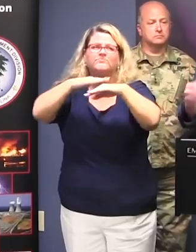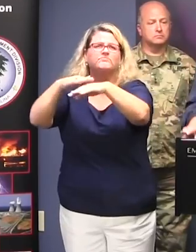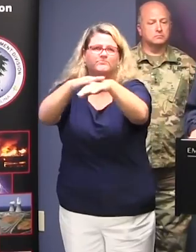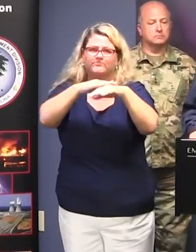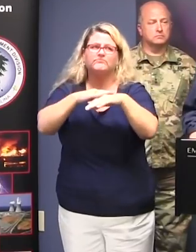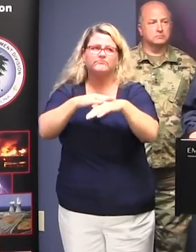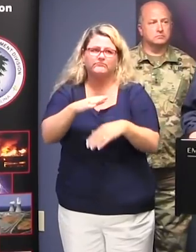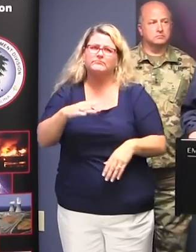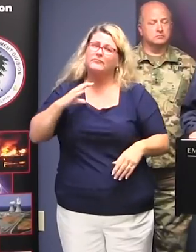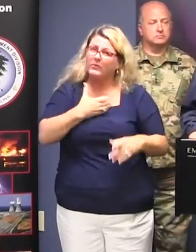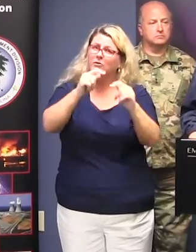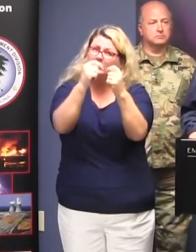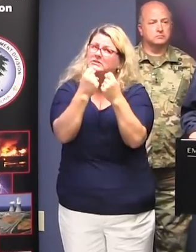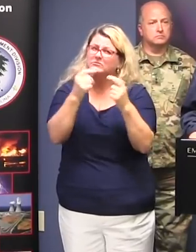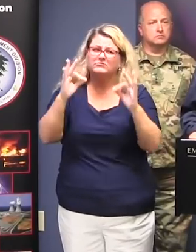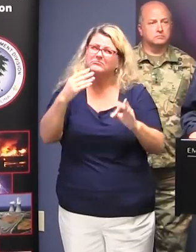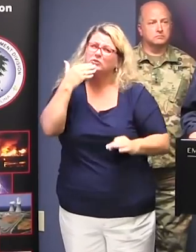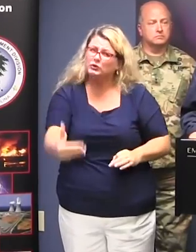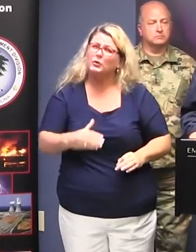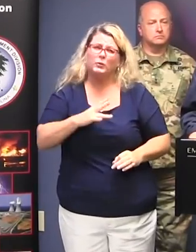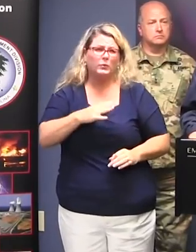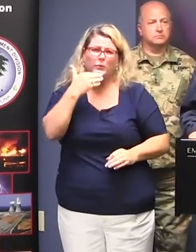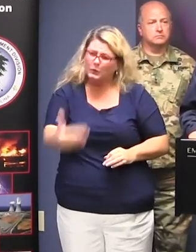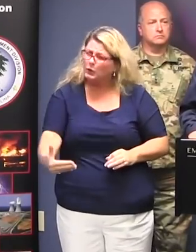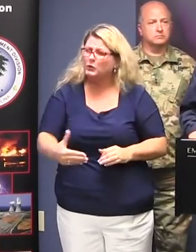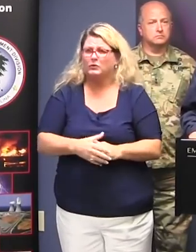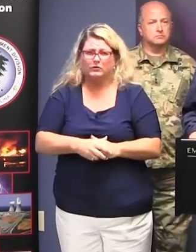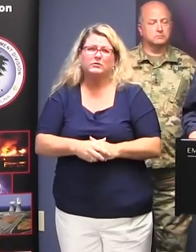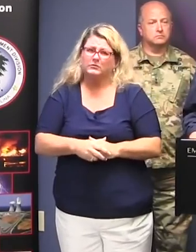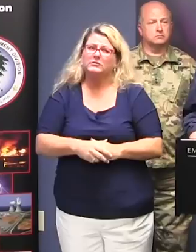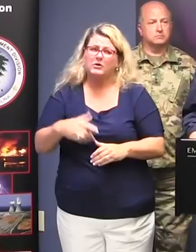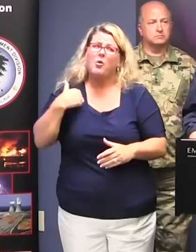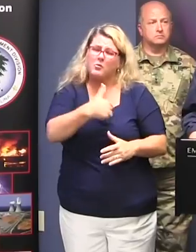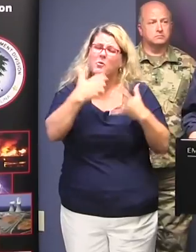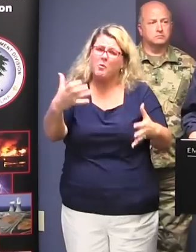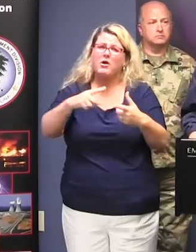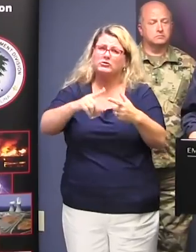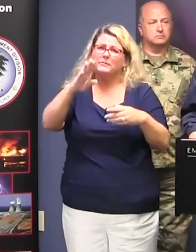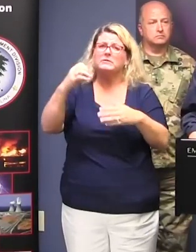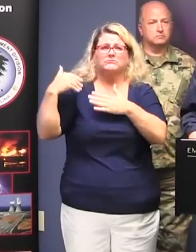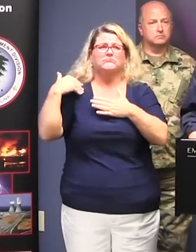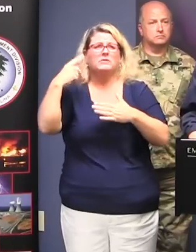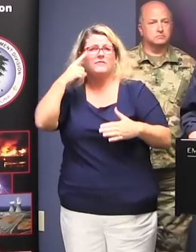we've got really a great team working on this, so we expect to be very reliable for the people of this state.